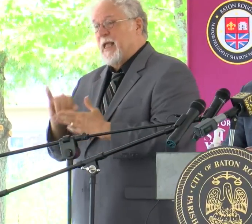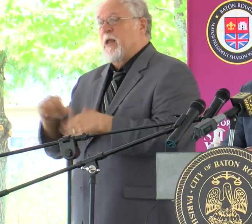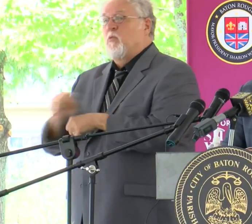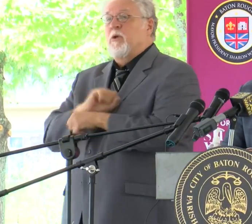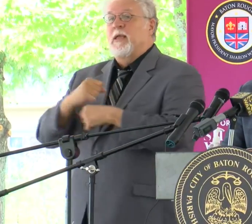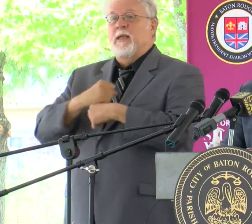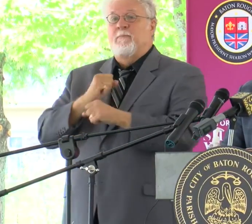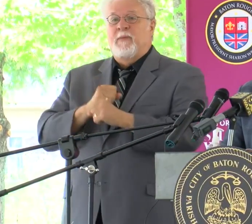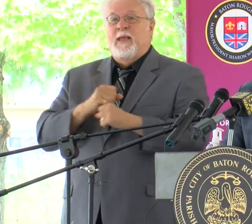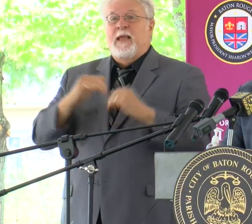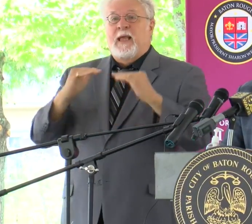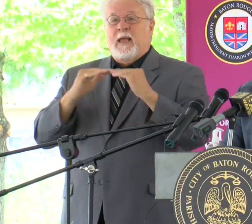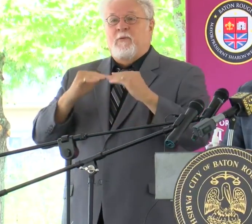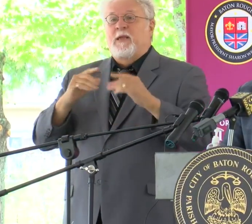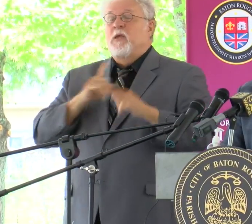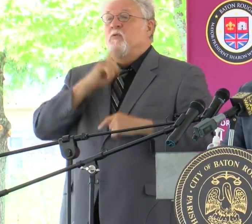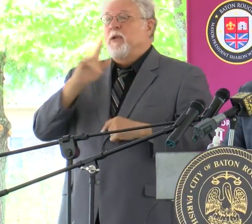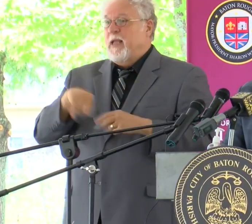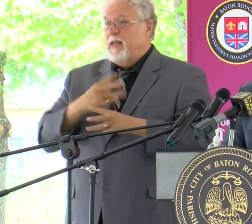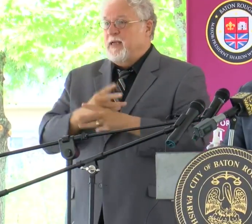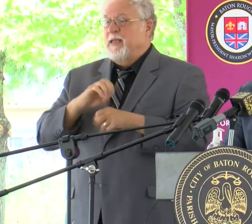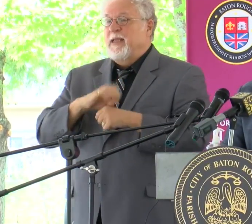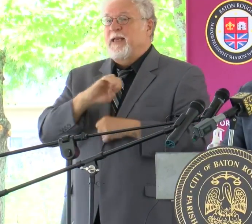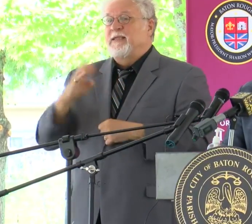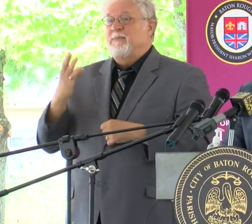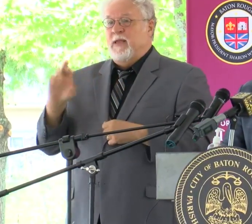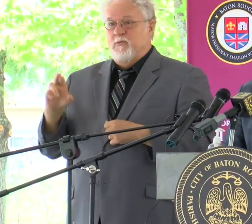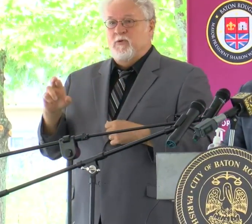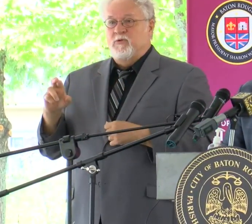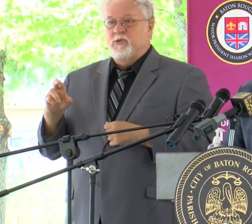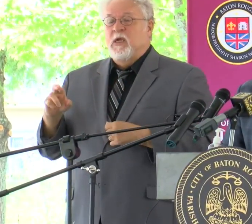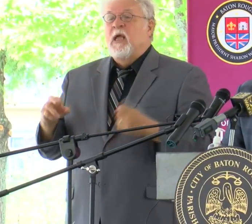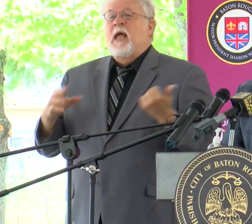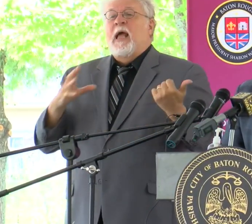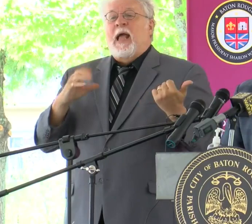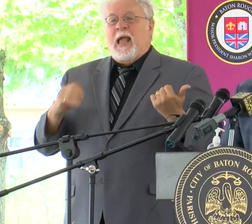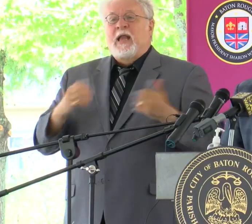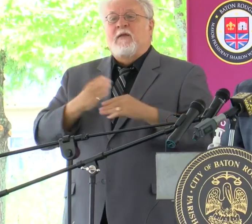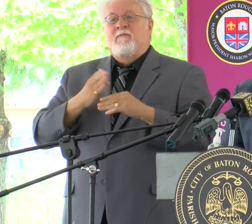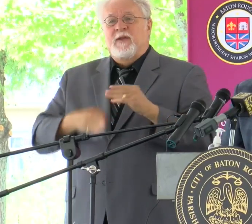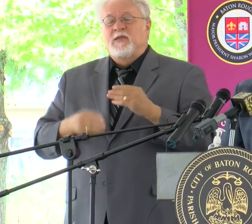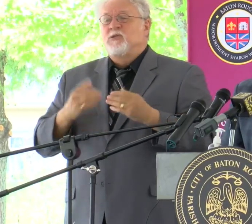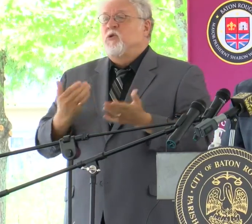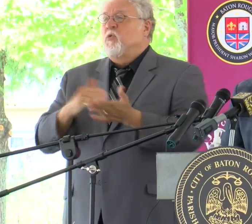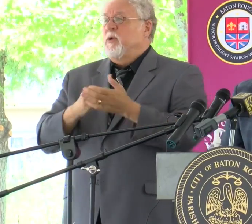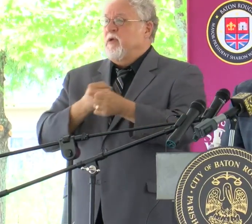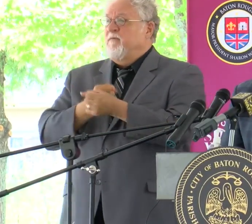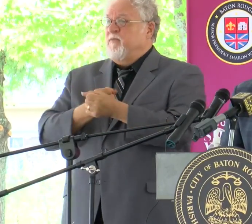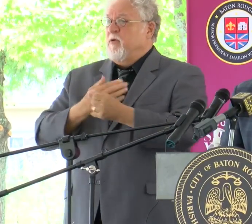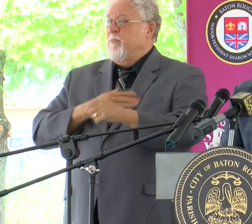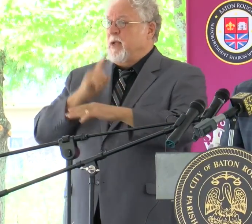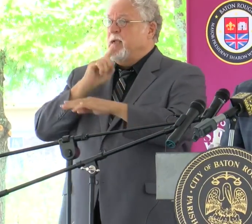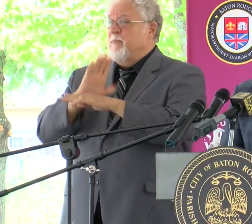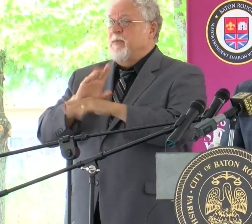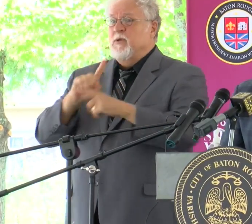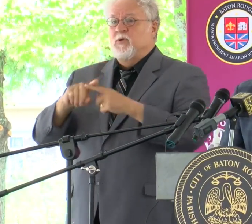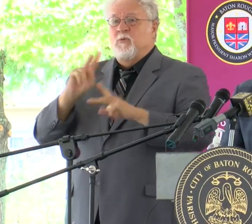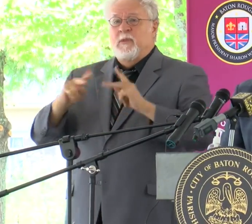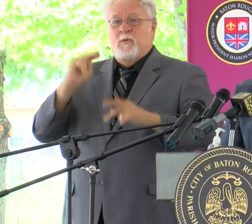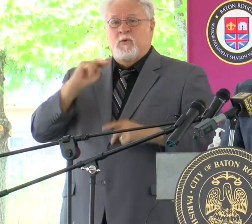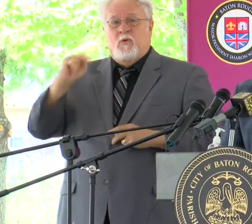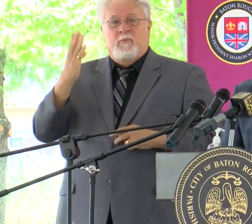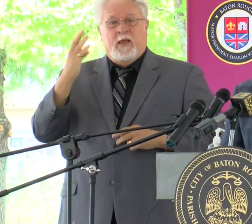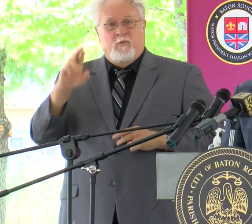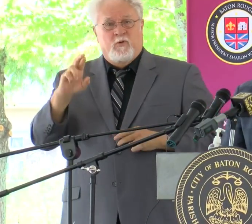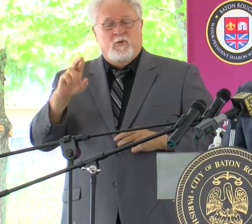make equity a reality in East Baton Rouge Parish. And I want to finish by reaffirming my commitment to the people of North Baton Rouge,